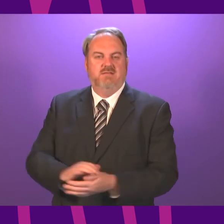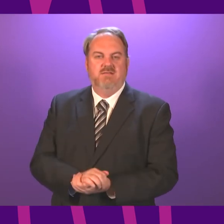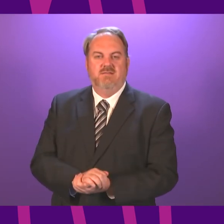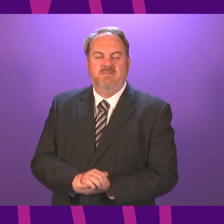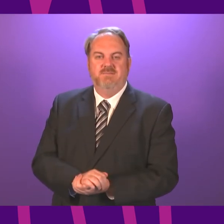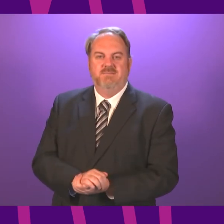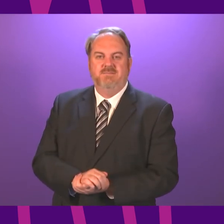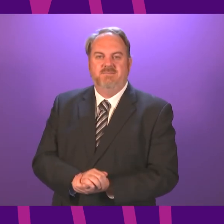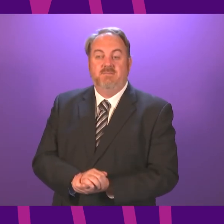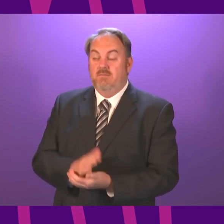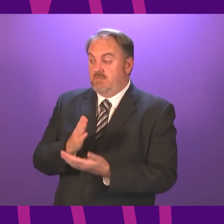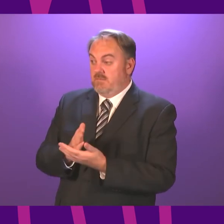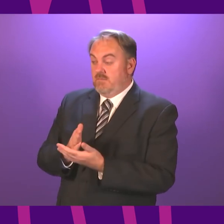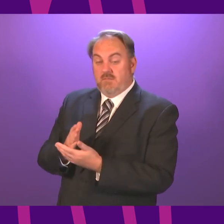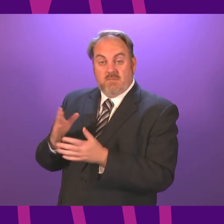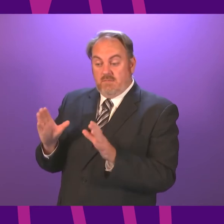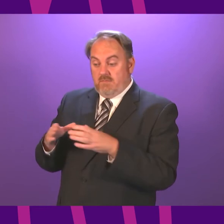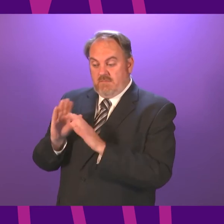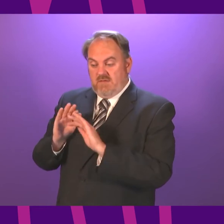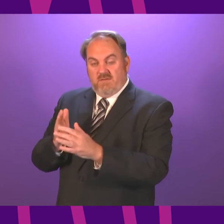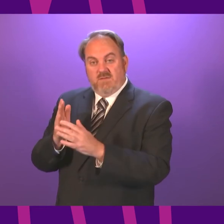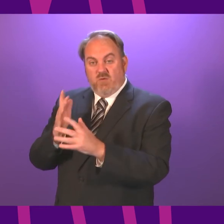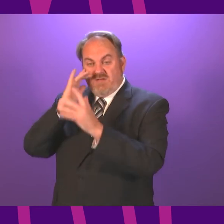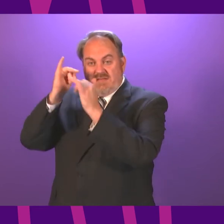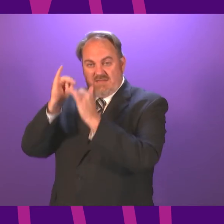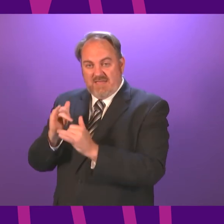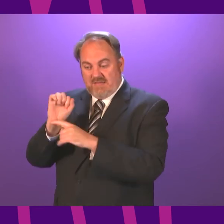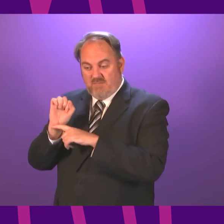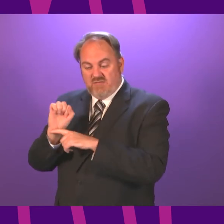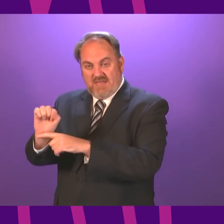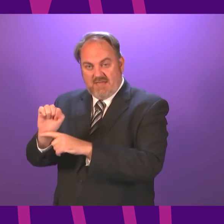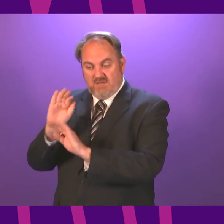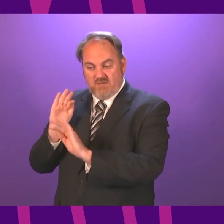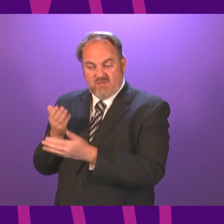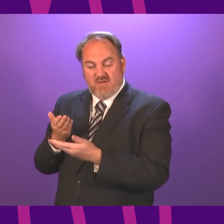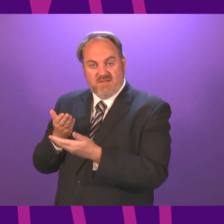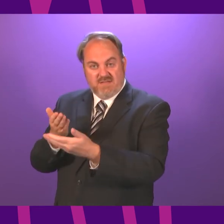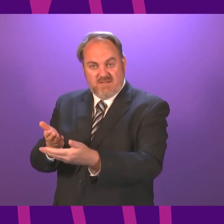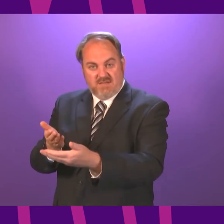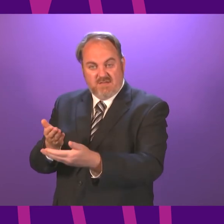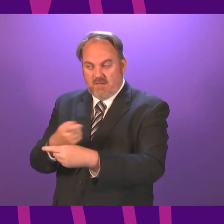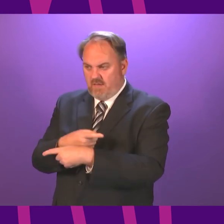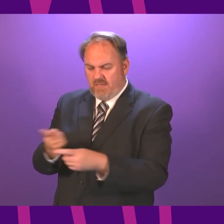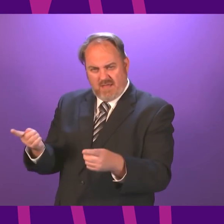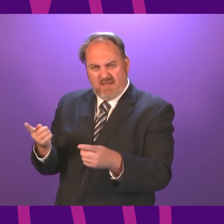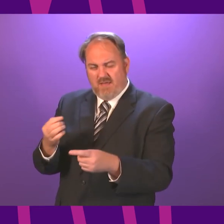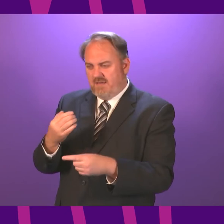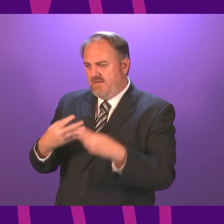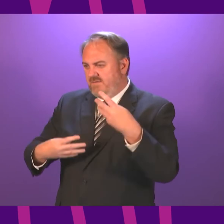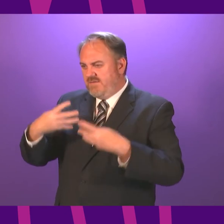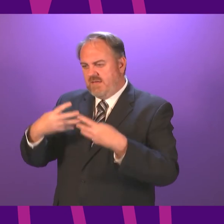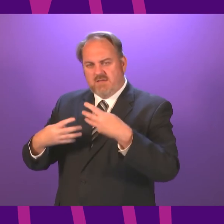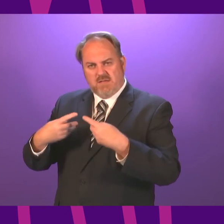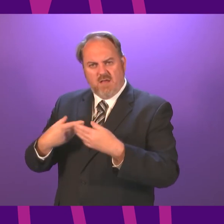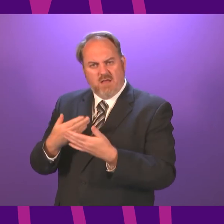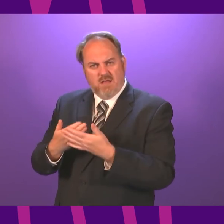Test and Protect and the times for Test and Protect contacting and tracing people are published, actually. I'm pretty sure they're